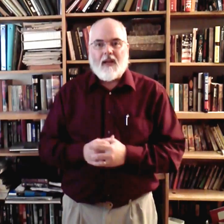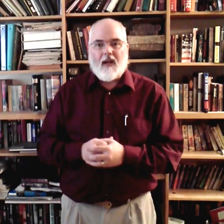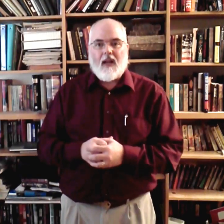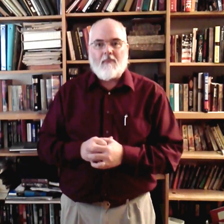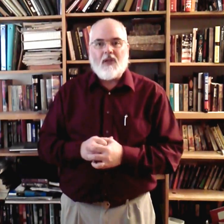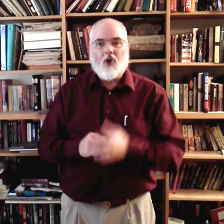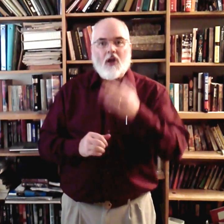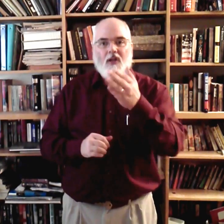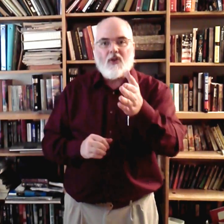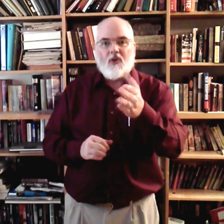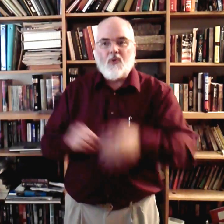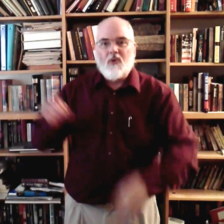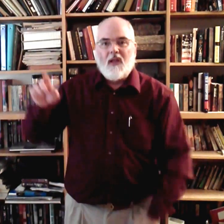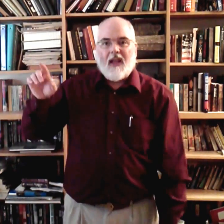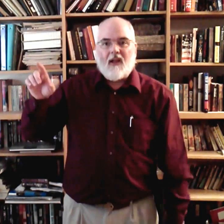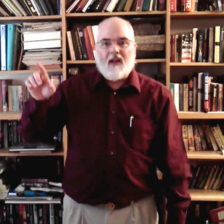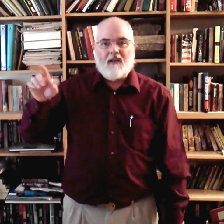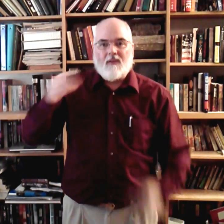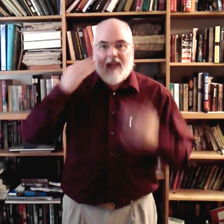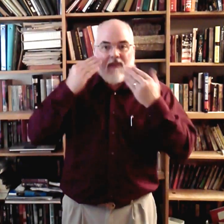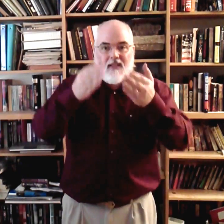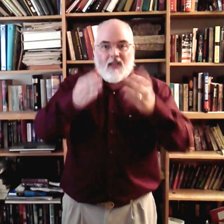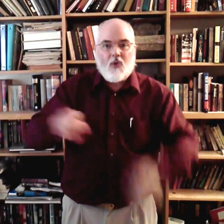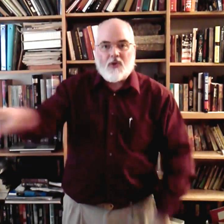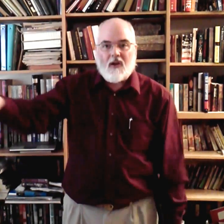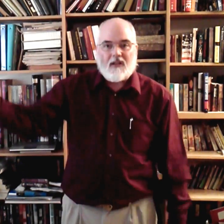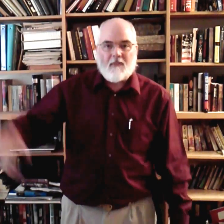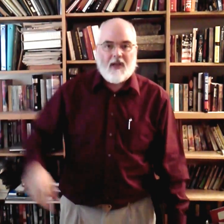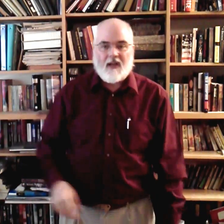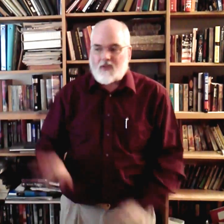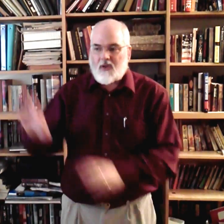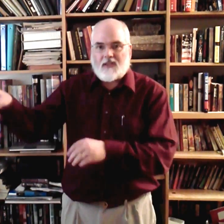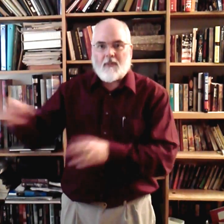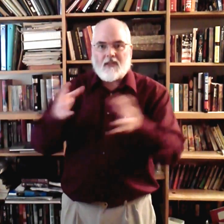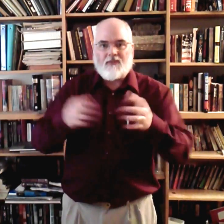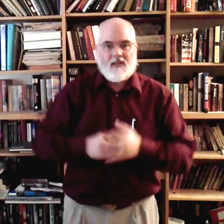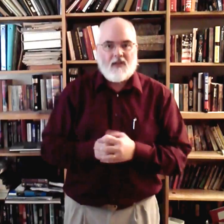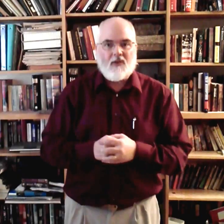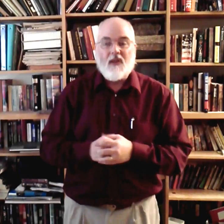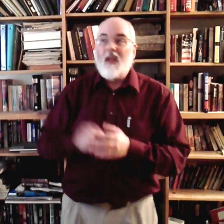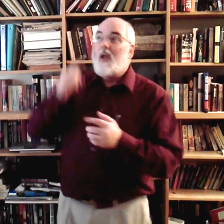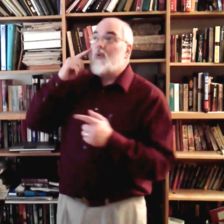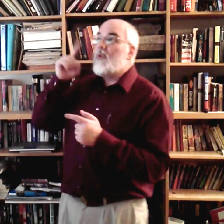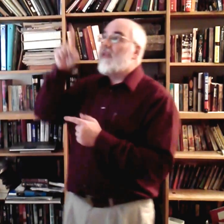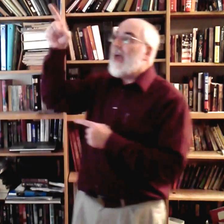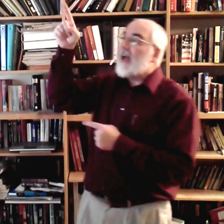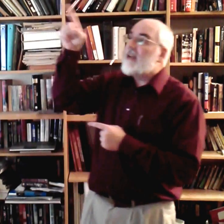be kind of like me talking to you, facing you and talking to somebody else, or talking to somebody else and facing you. To that,